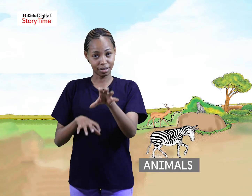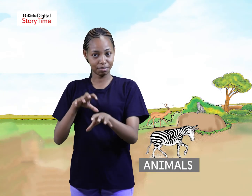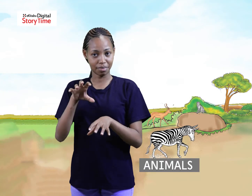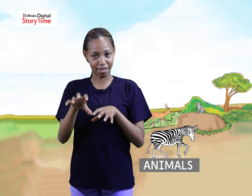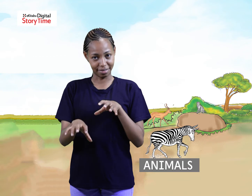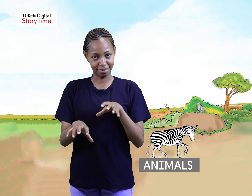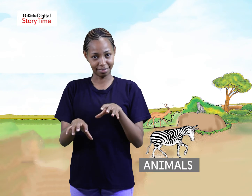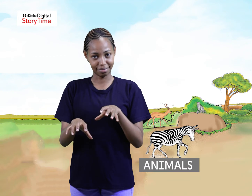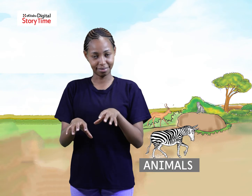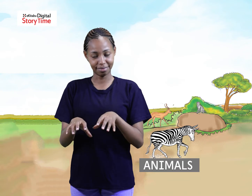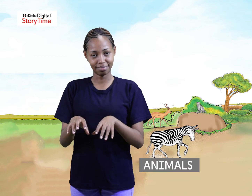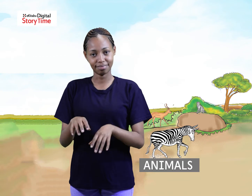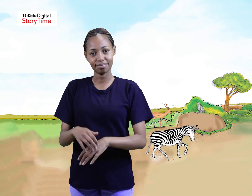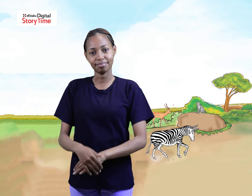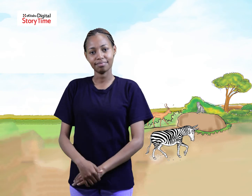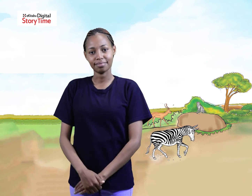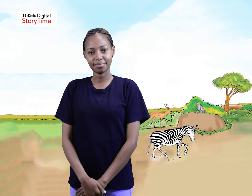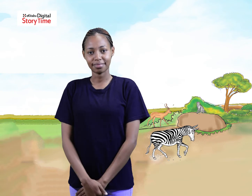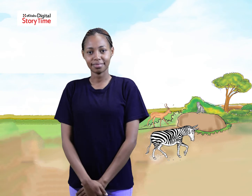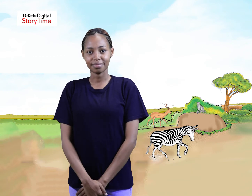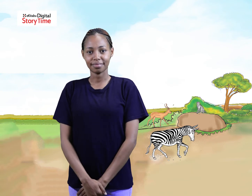Animals. Animals.